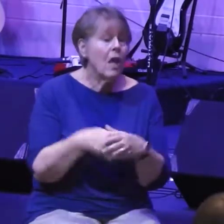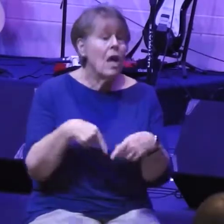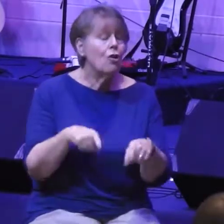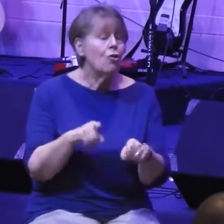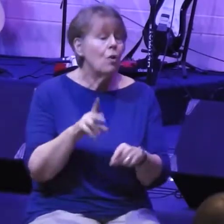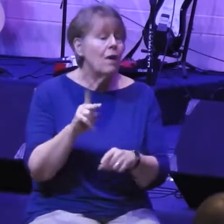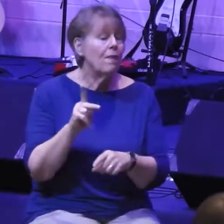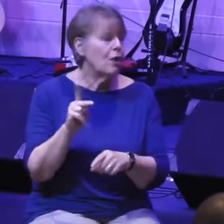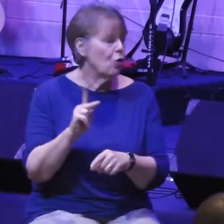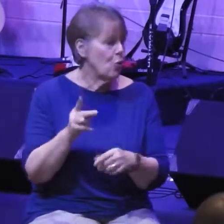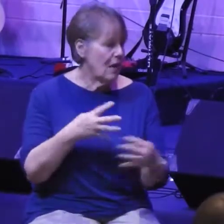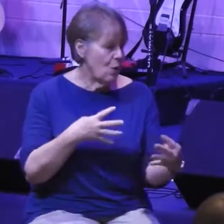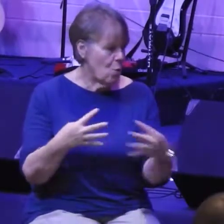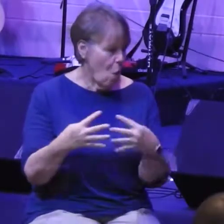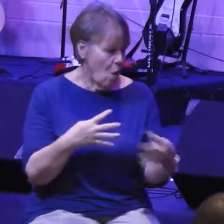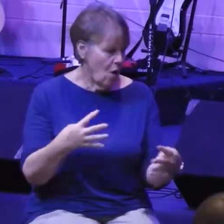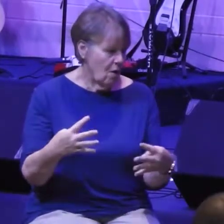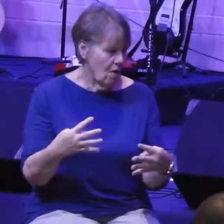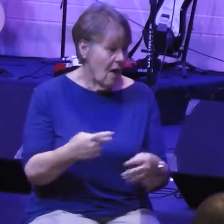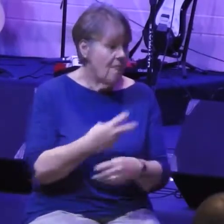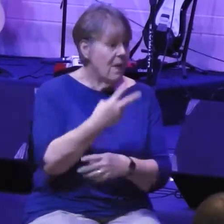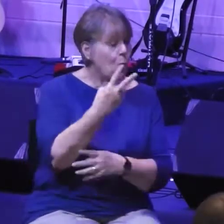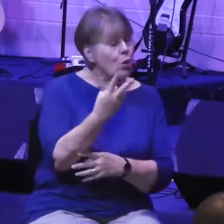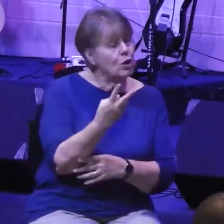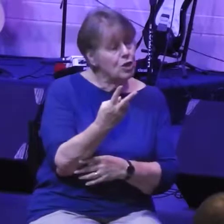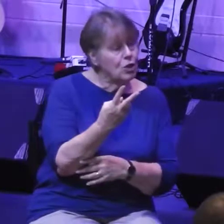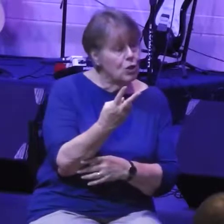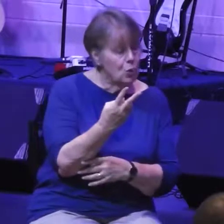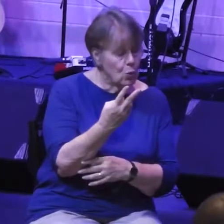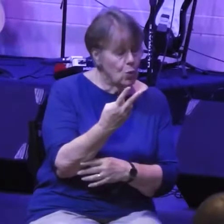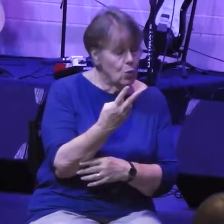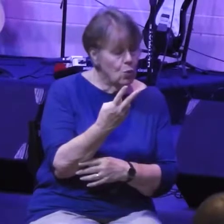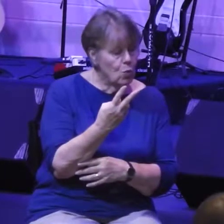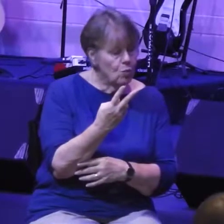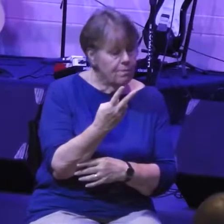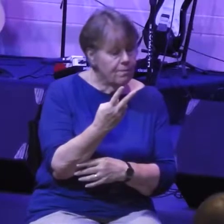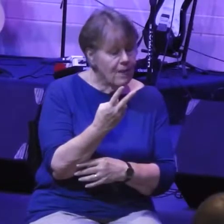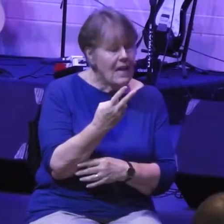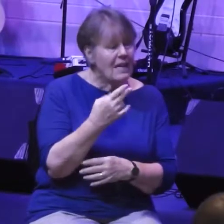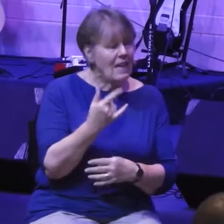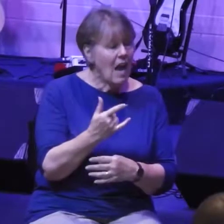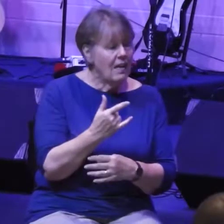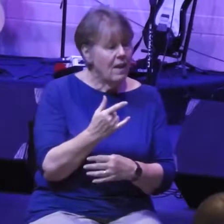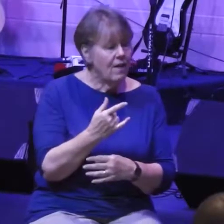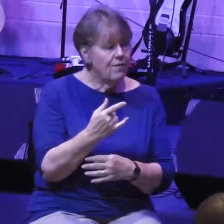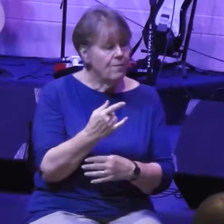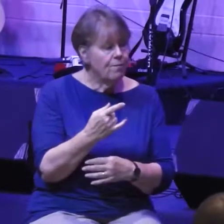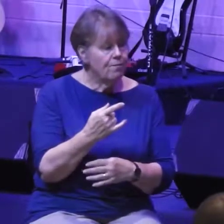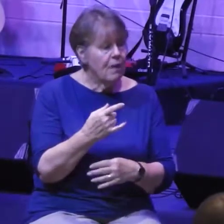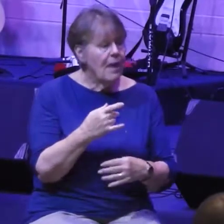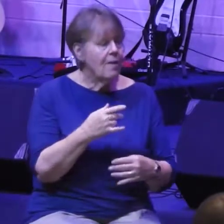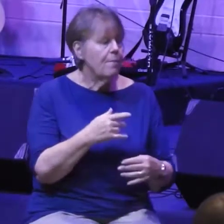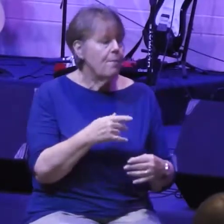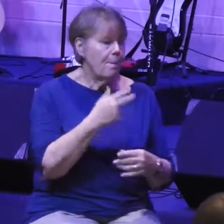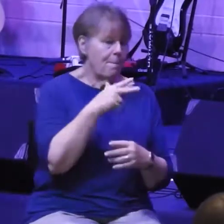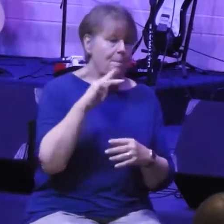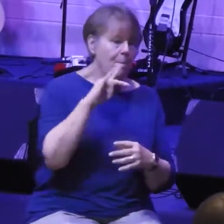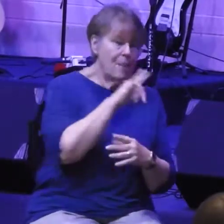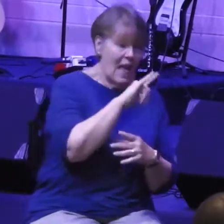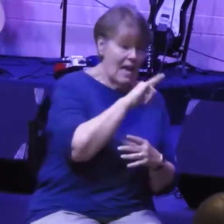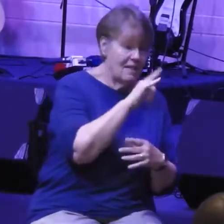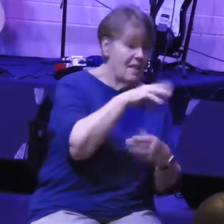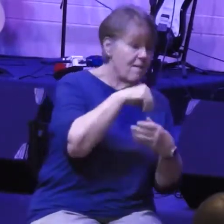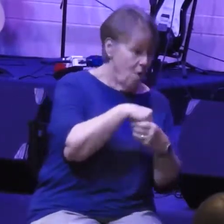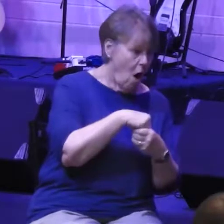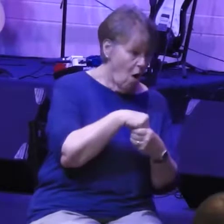War, there were two major, two kind of air-to-air combat planes that were involved in the Korean